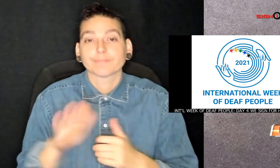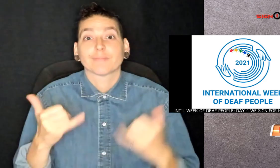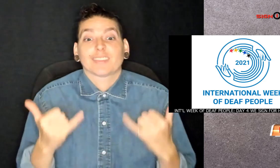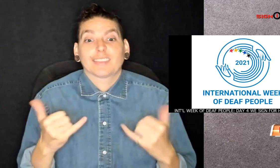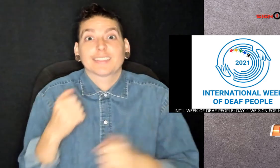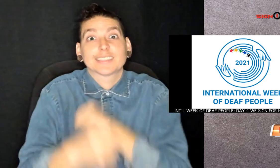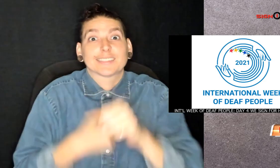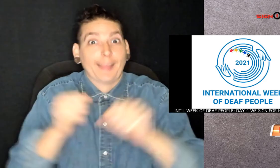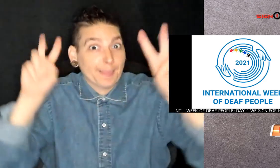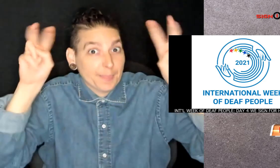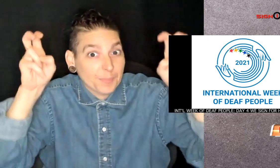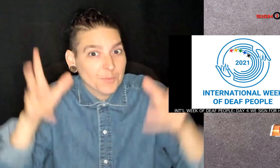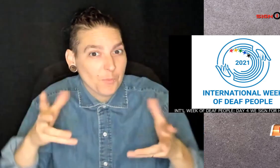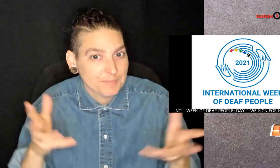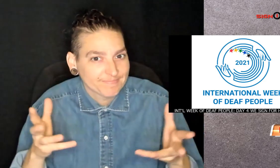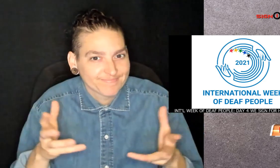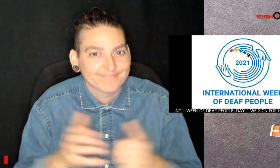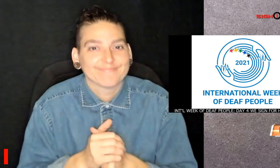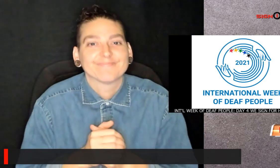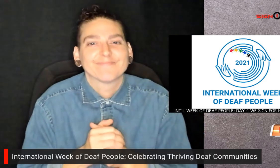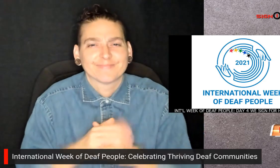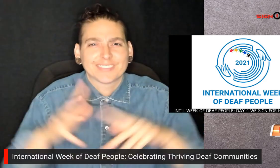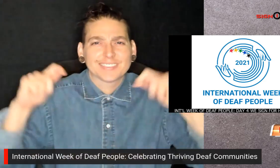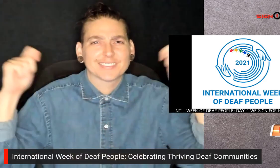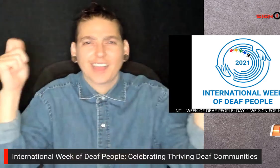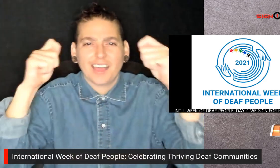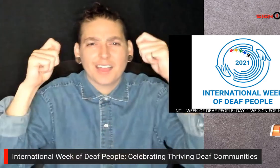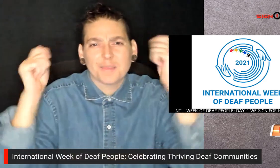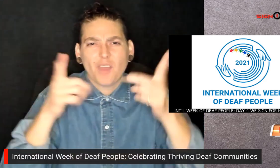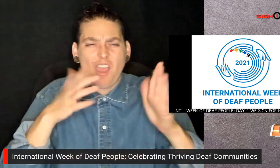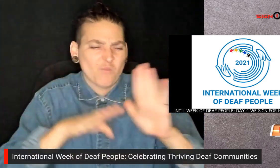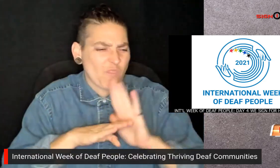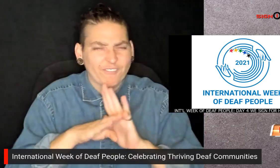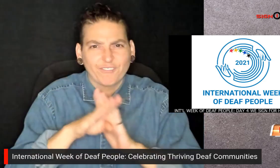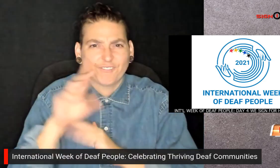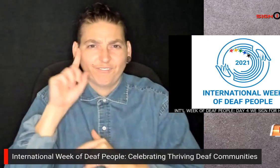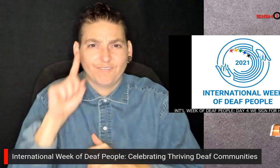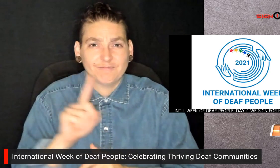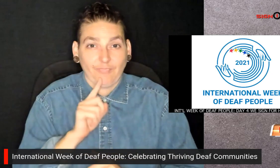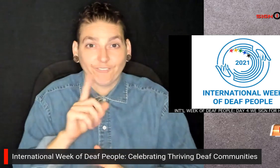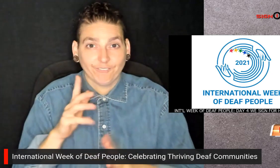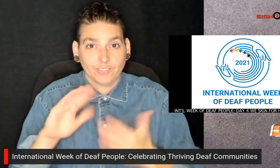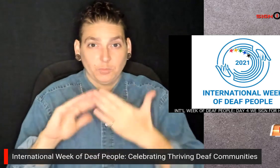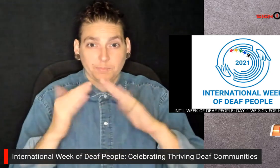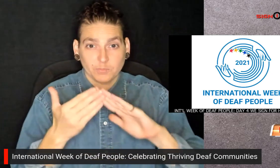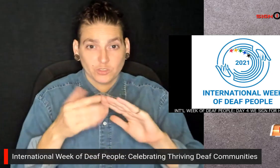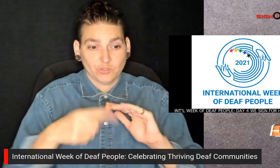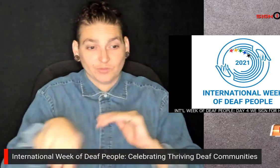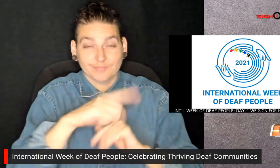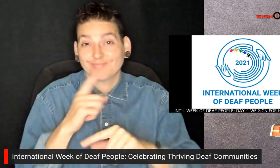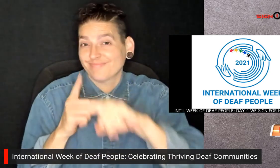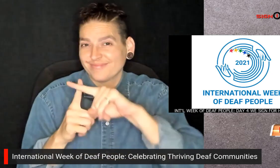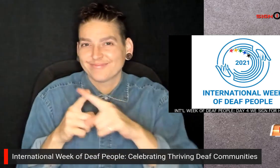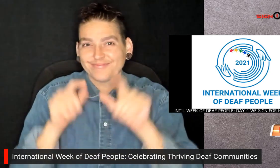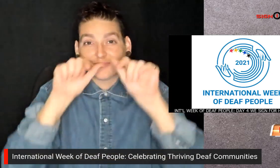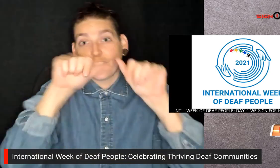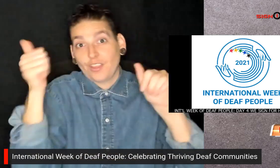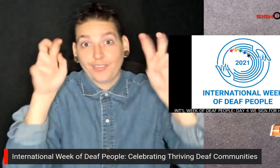This year's theme is Celebrating Thriving Deaf Communities. And